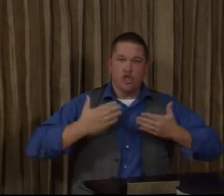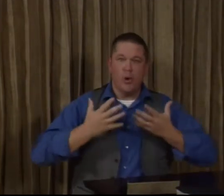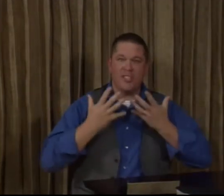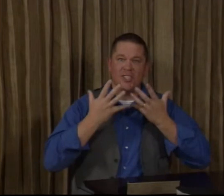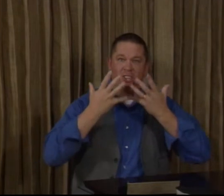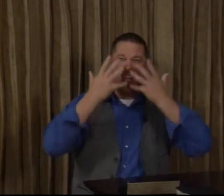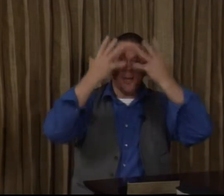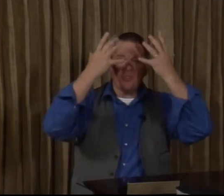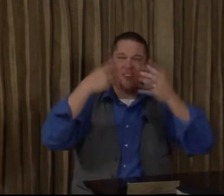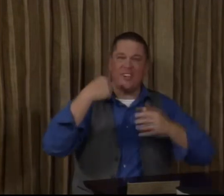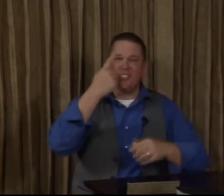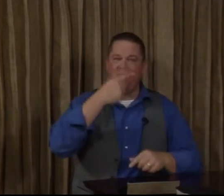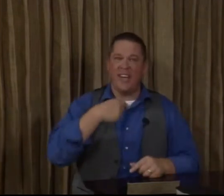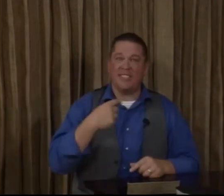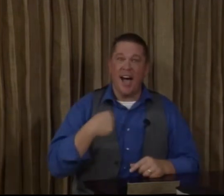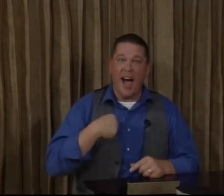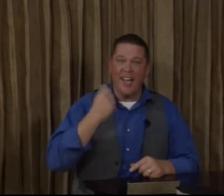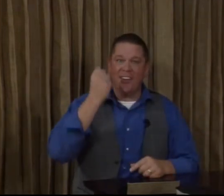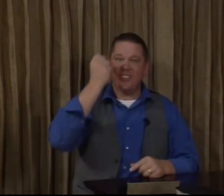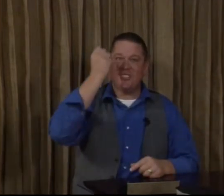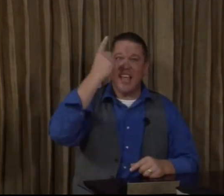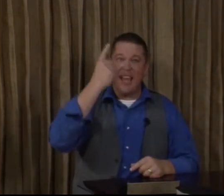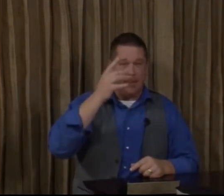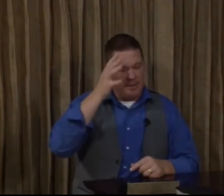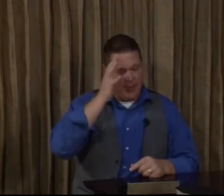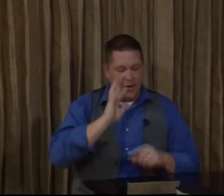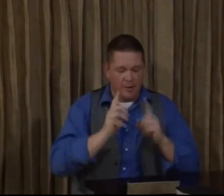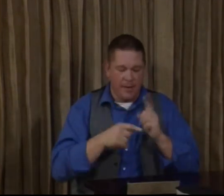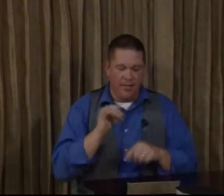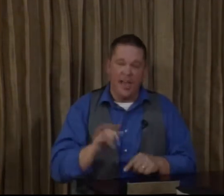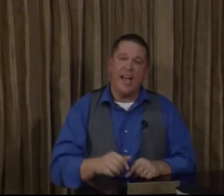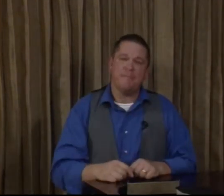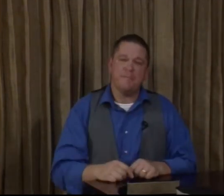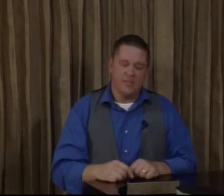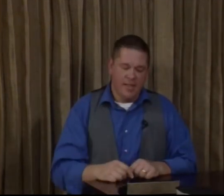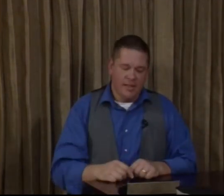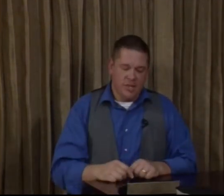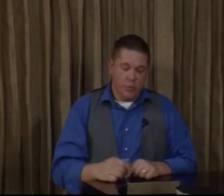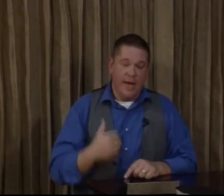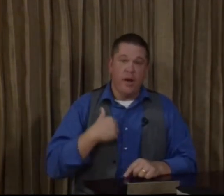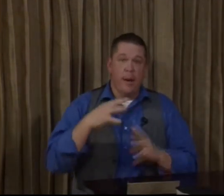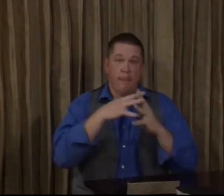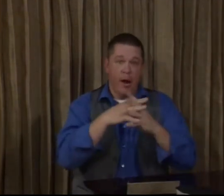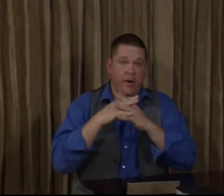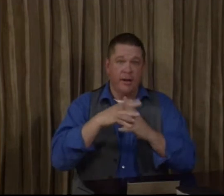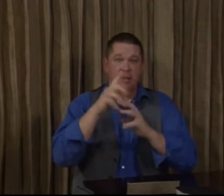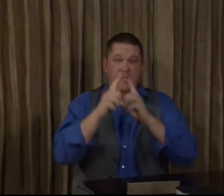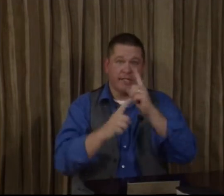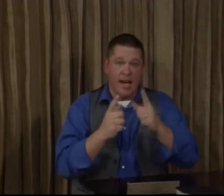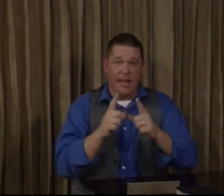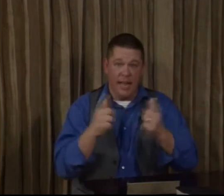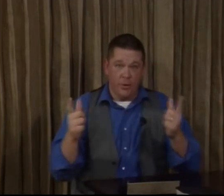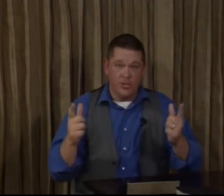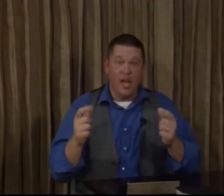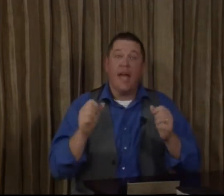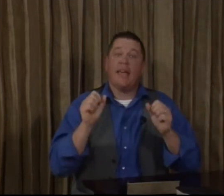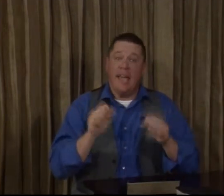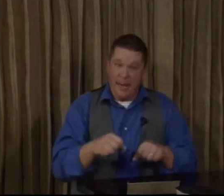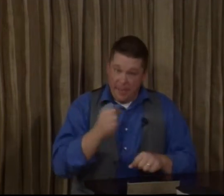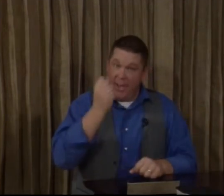joyous look that comes across your face. I understand. Man, and my dad talked about that. So we have American sign language can be